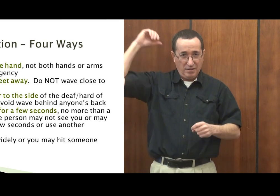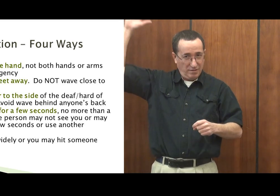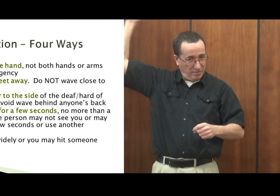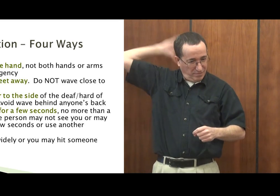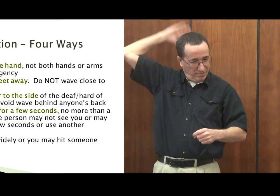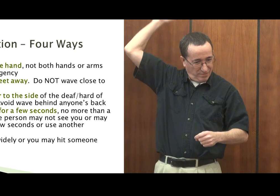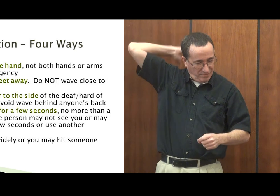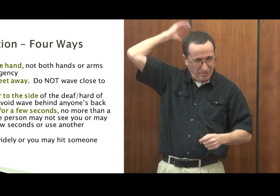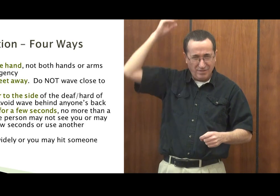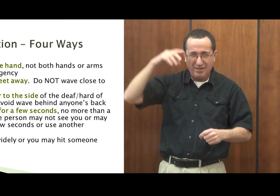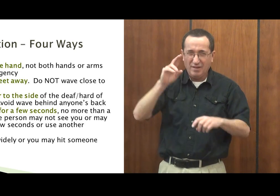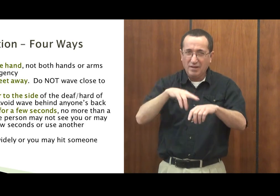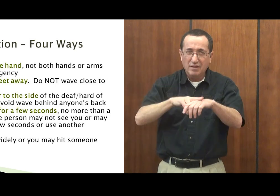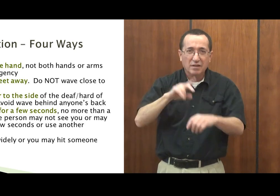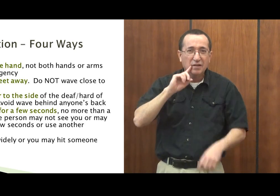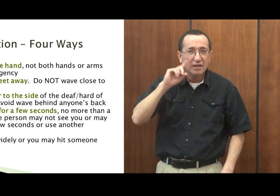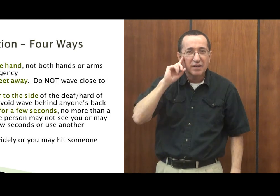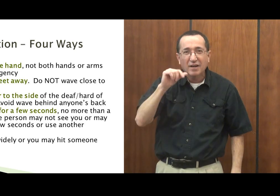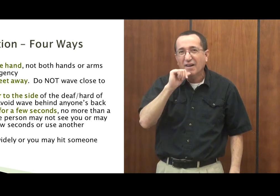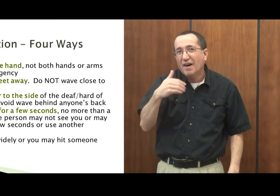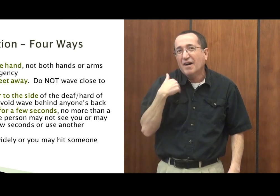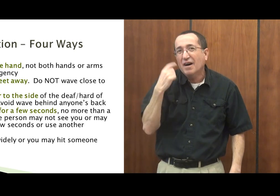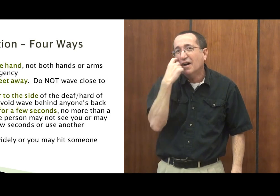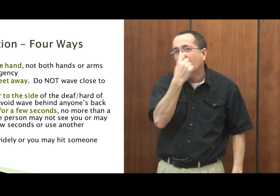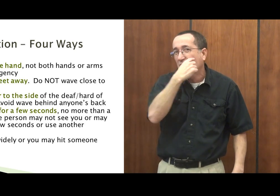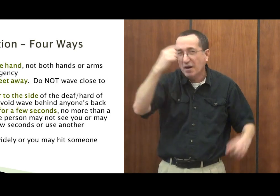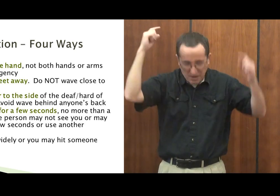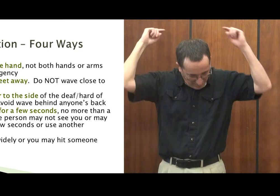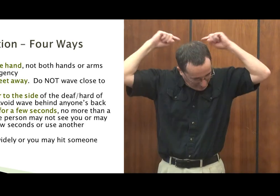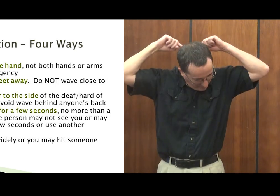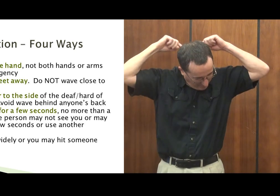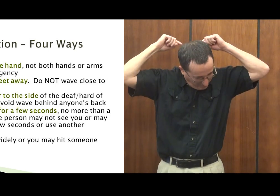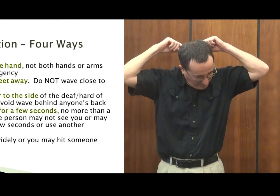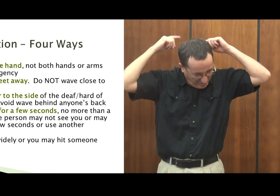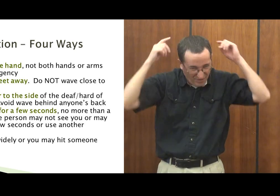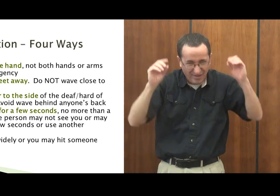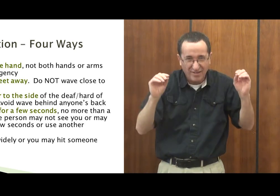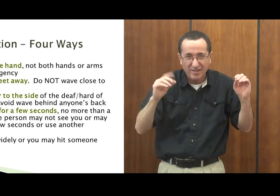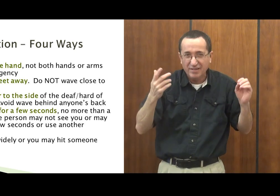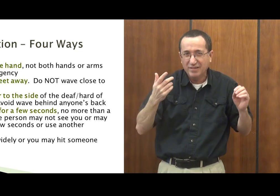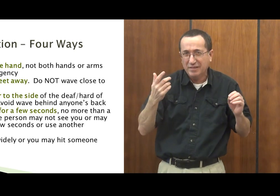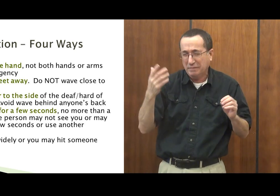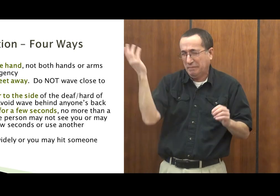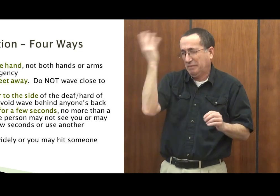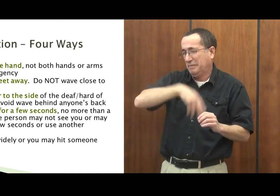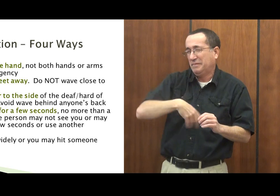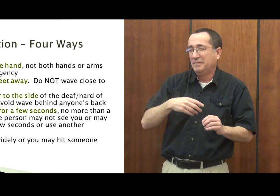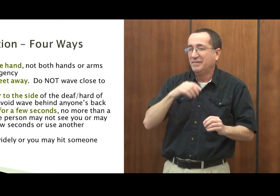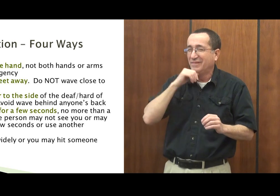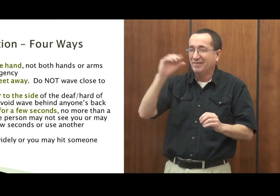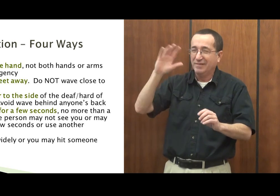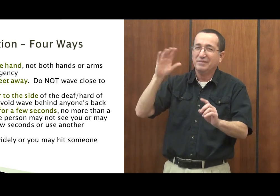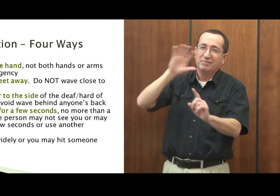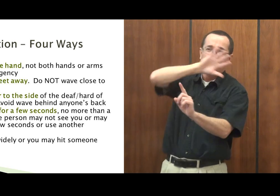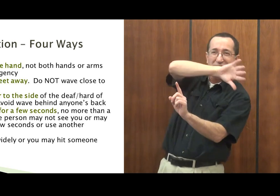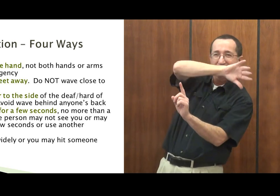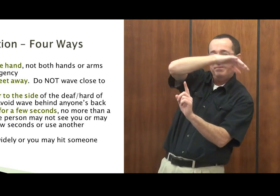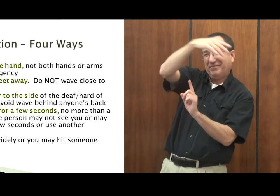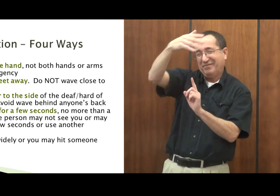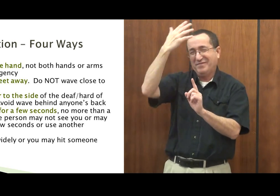Don't wave behind somebody's back. A deaf person is not going to see. They don't have eyes in the back of their head no matter what their moms say. They don't have eyes in the back of their